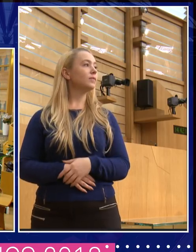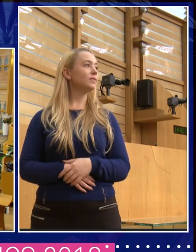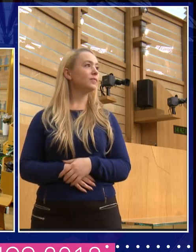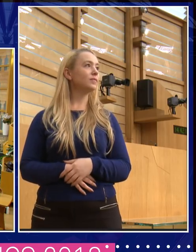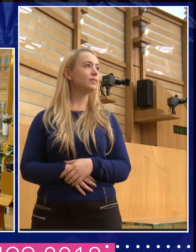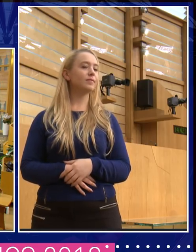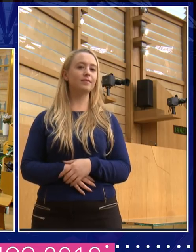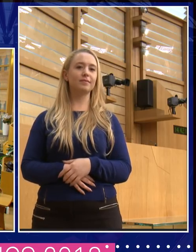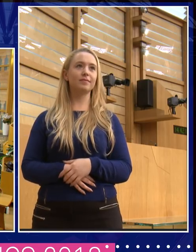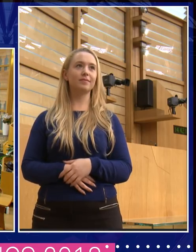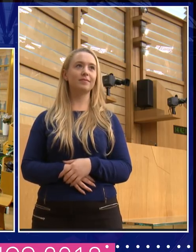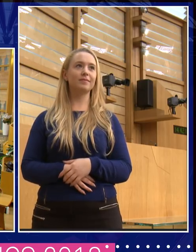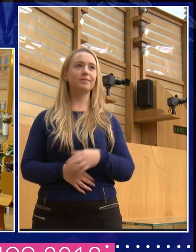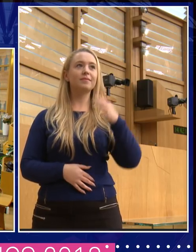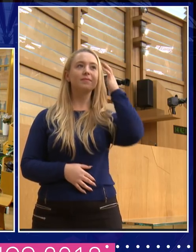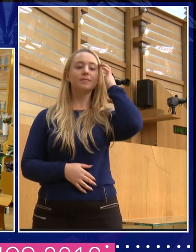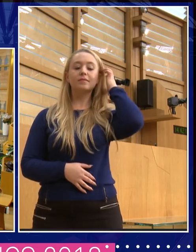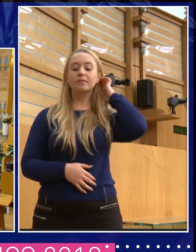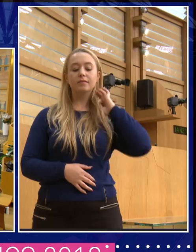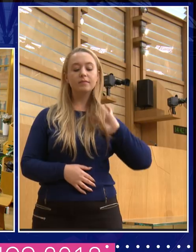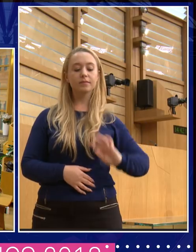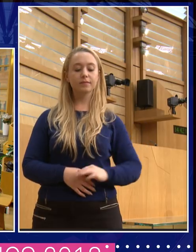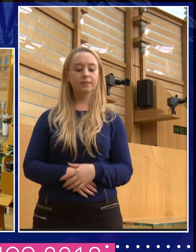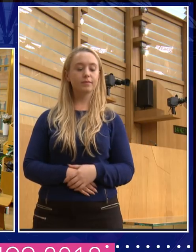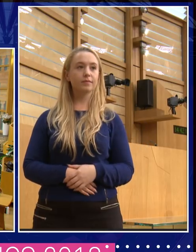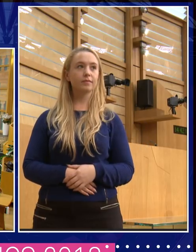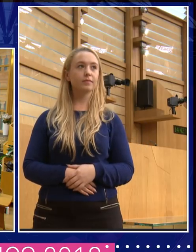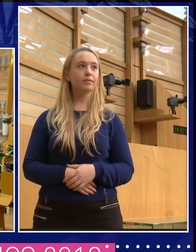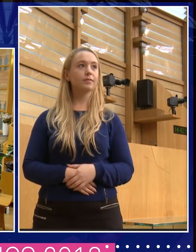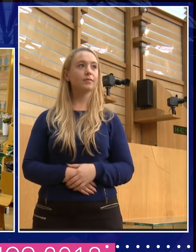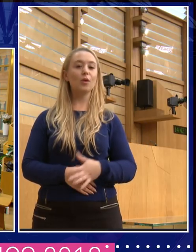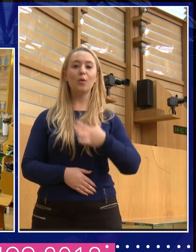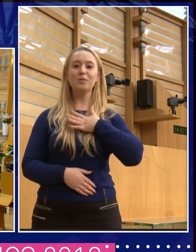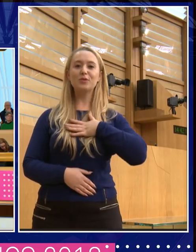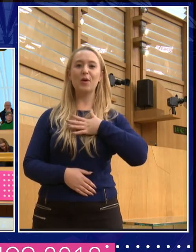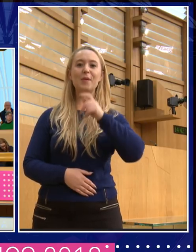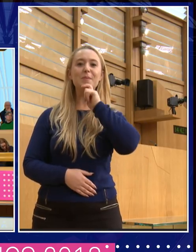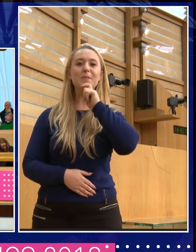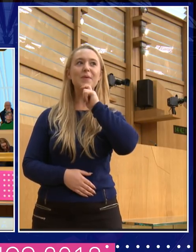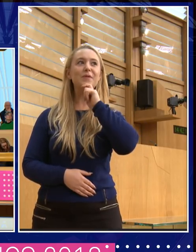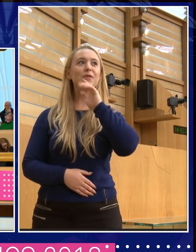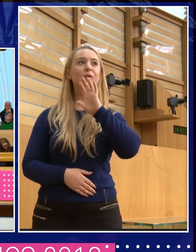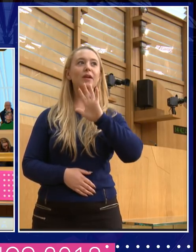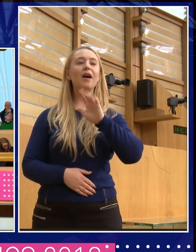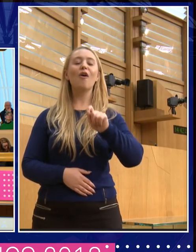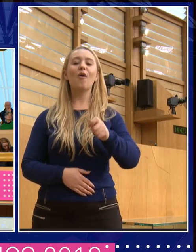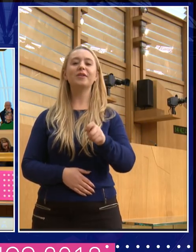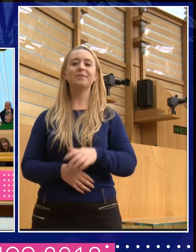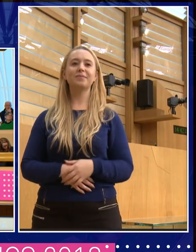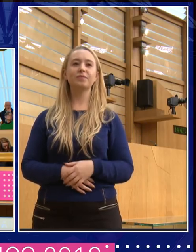Bill, in fact. If you want to, the microphone should come on for you. Oh, it's on, sorry. I beg your pardon. I thought you were looking for someone else. For the last couple of years,